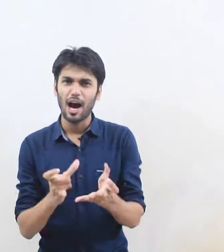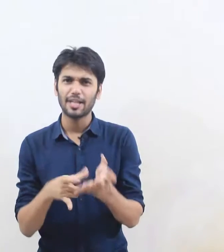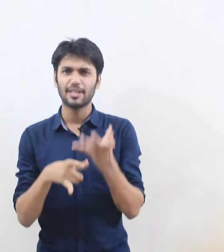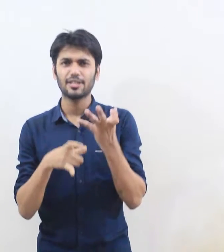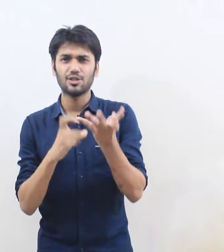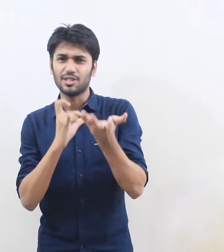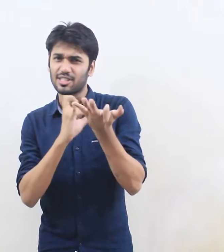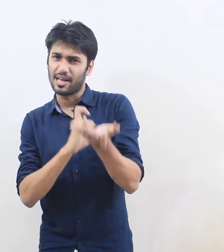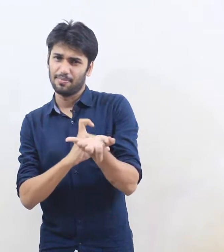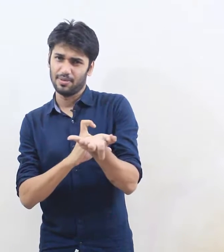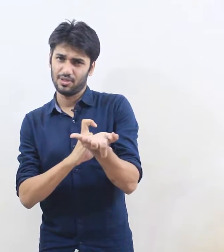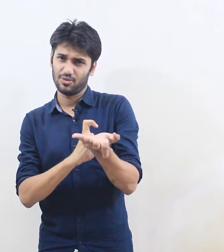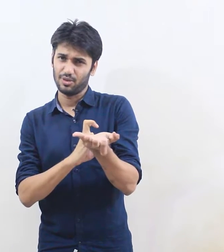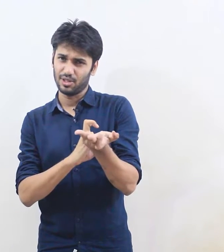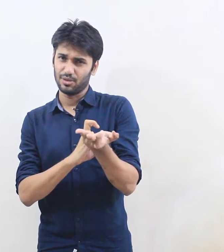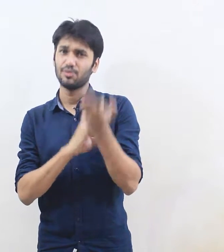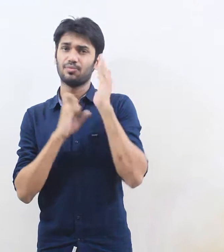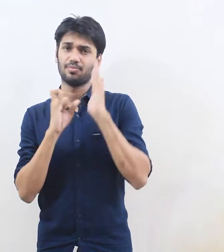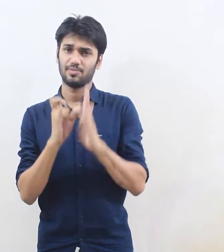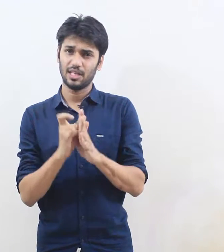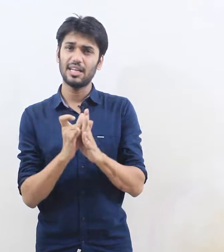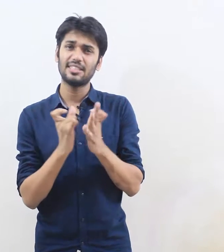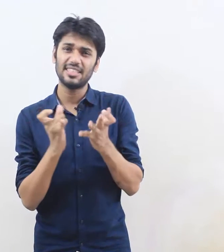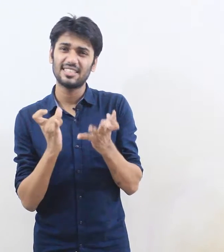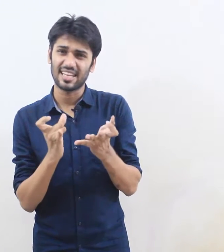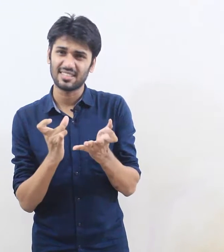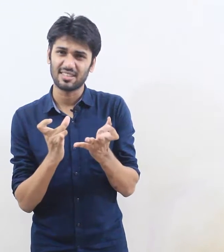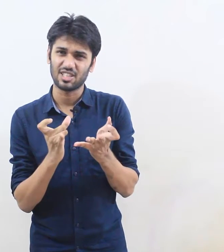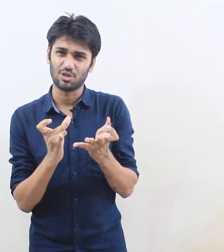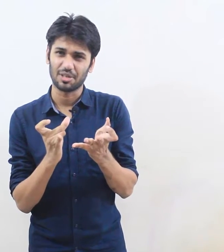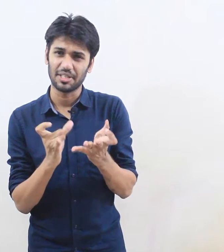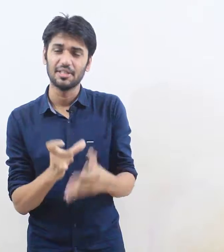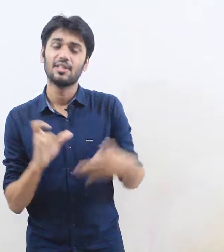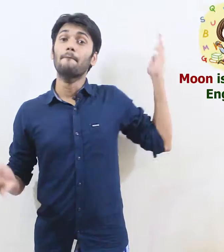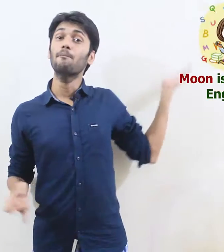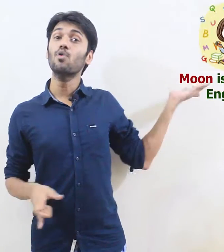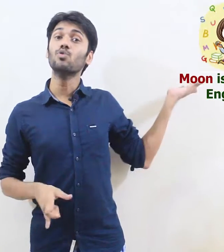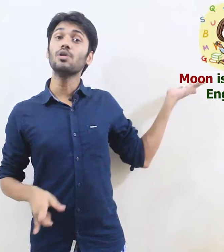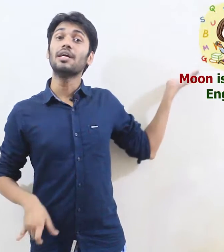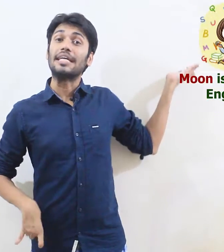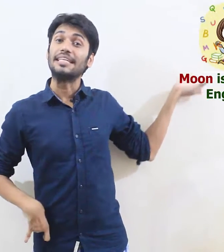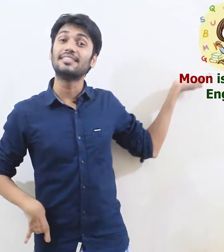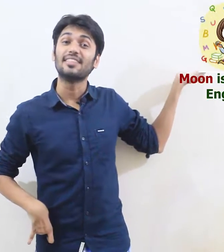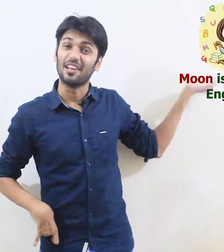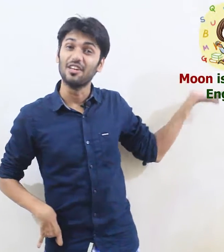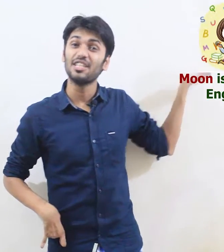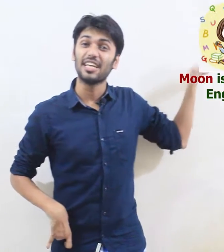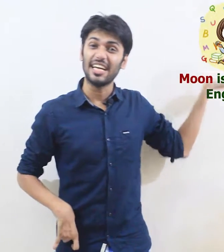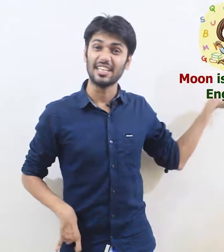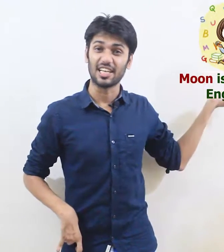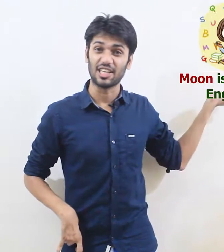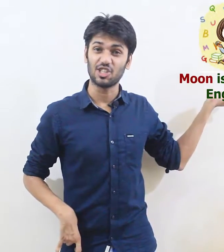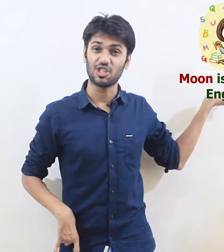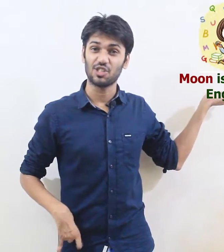final two examples for you yeah in this lesson actually moon is learning English